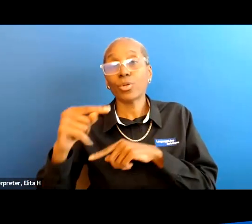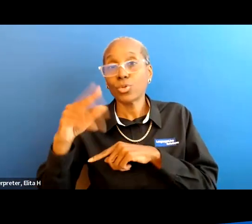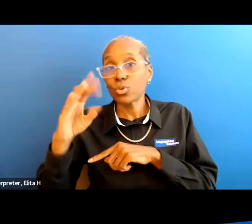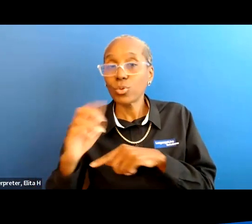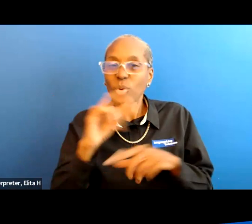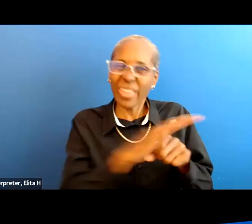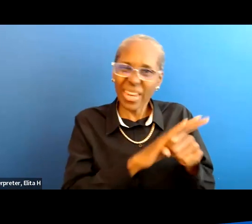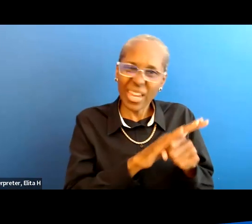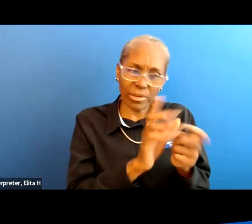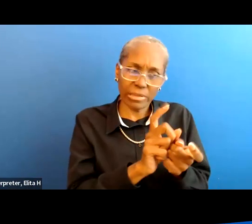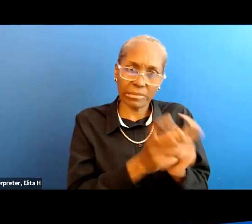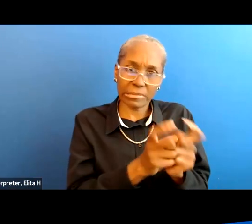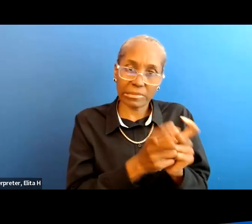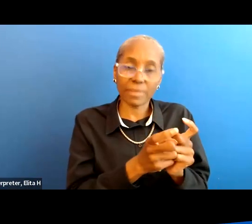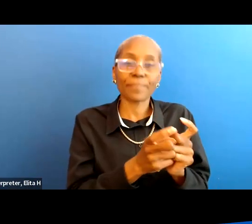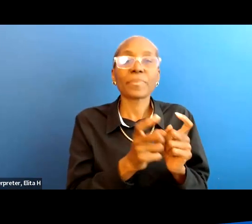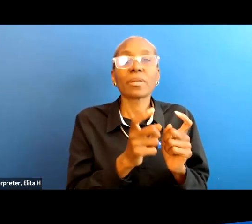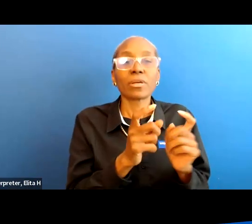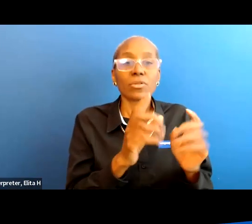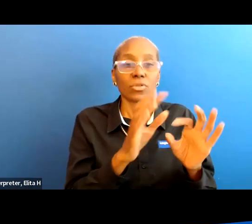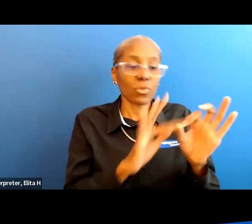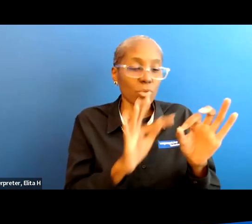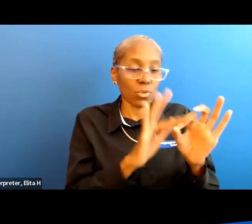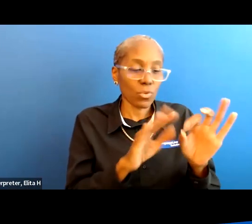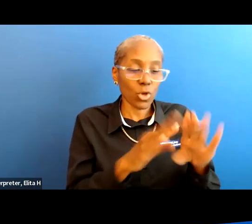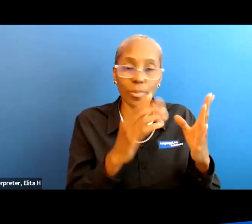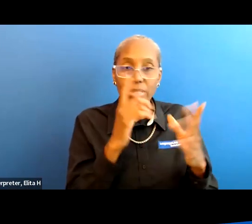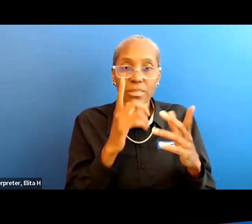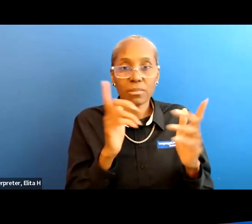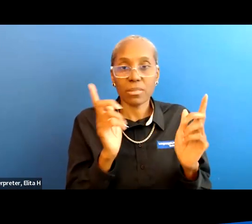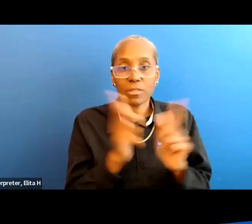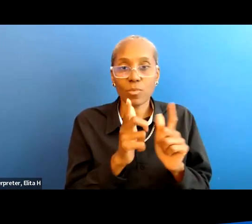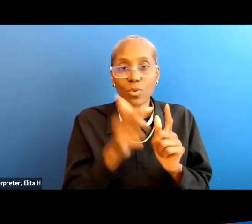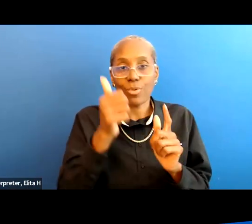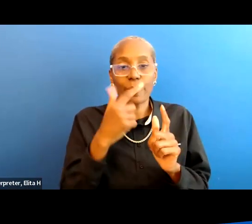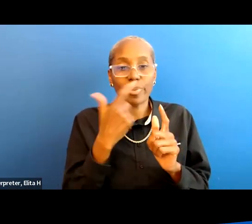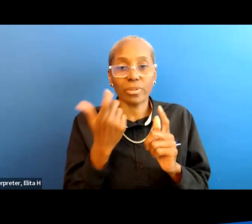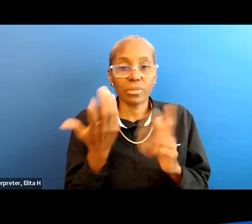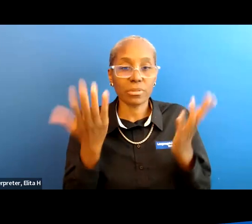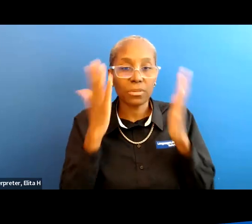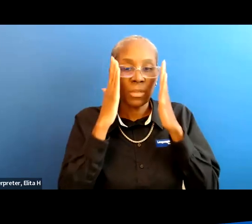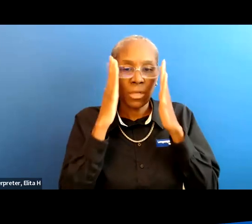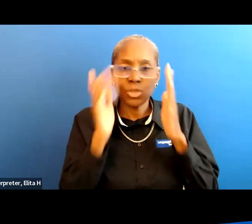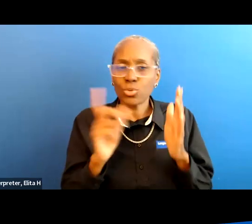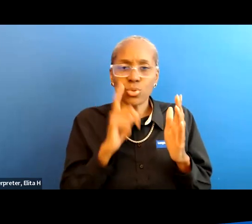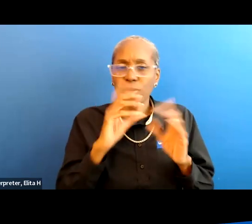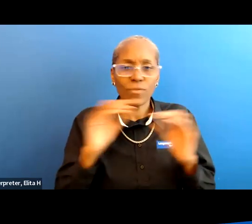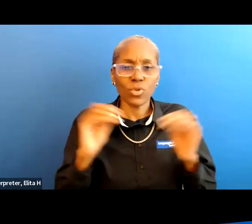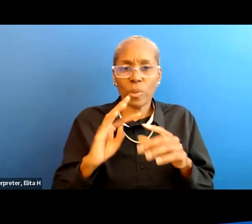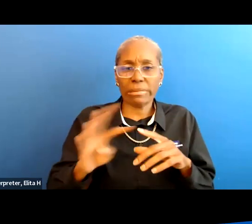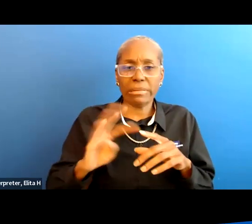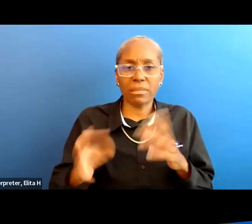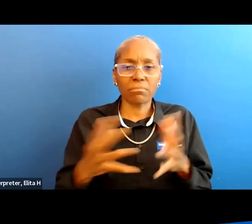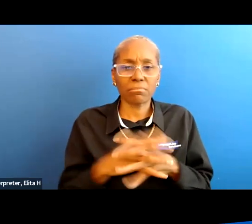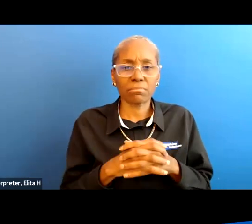uh revised so that the opening is not so large because um that shouldn't be leaking there shouldn't be an